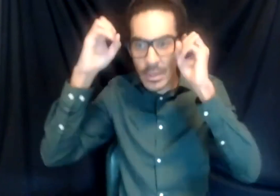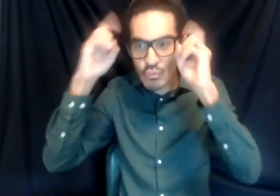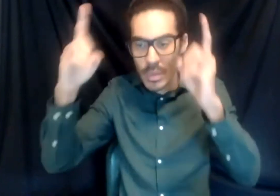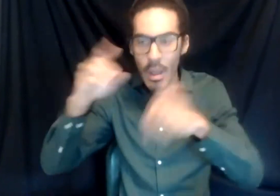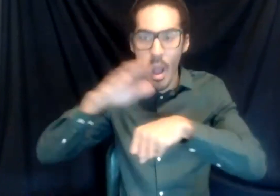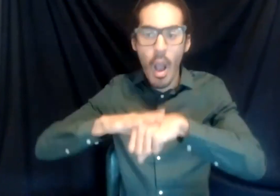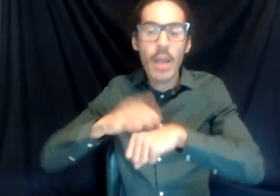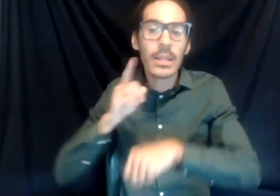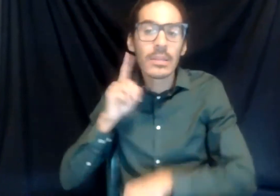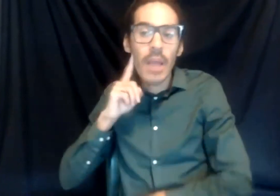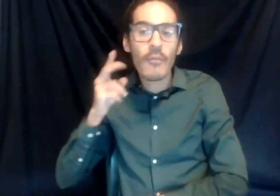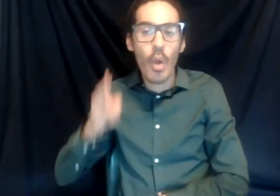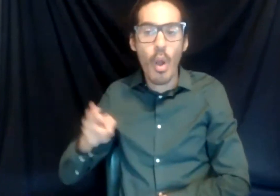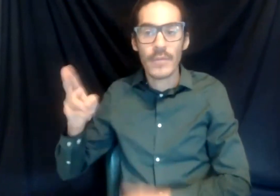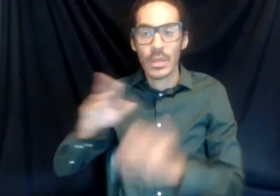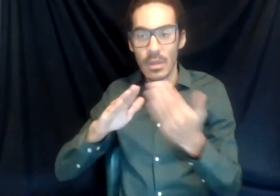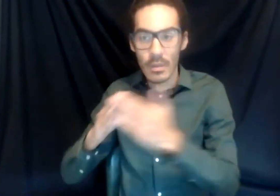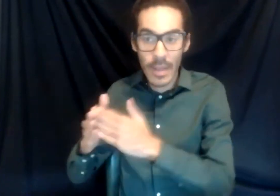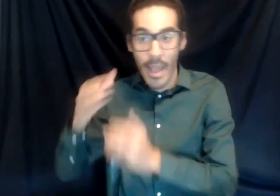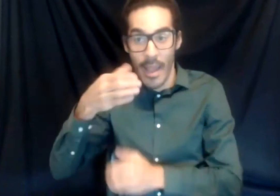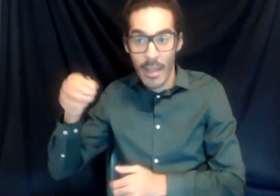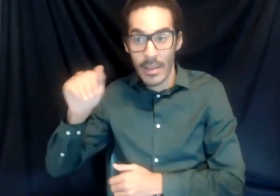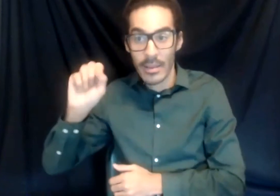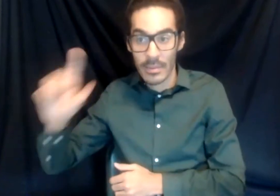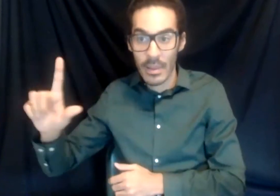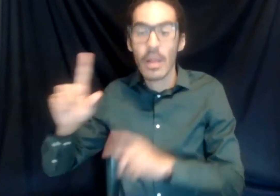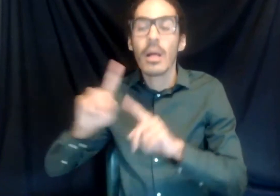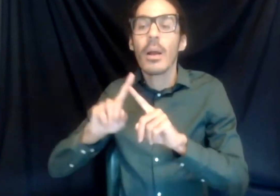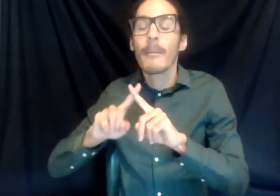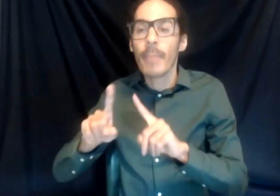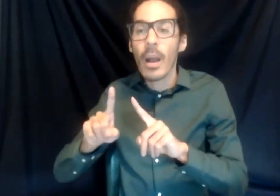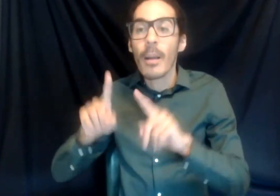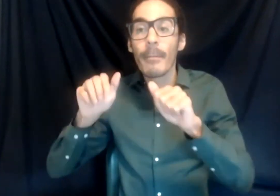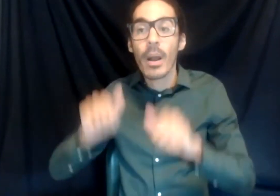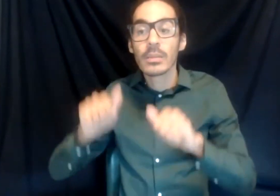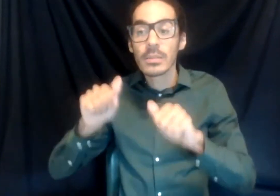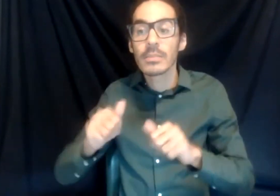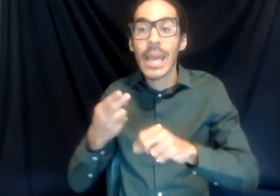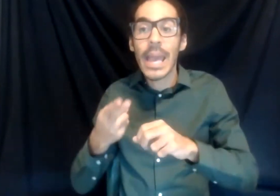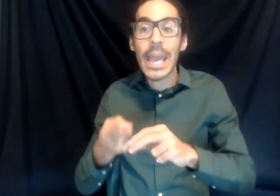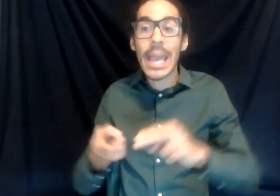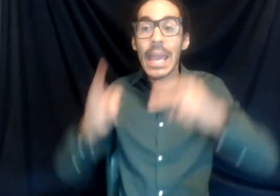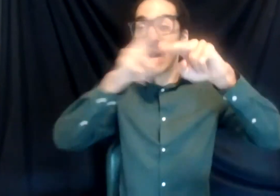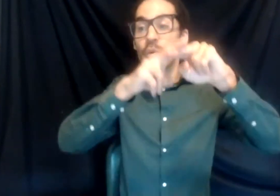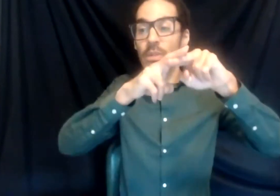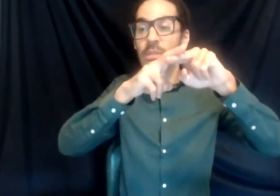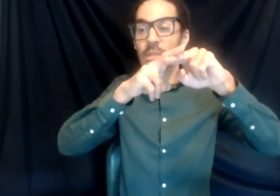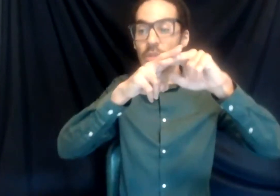of hearing community and ASL, but, um, potentially even increasing that to encourage students to further